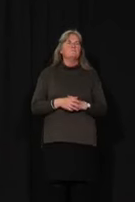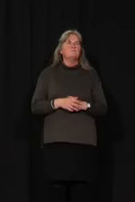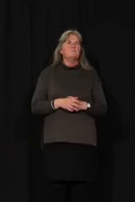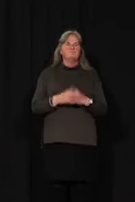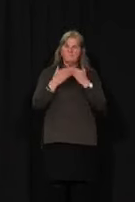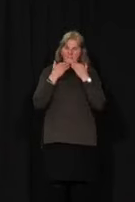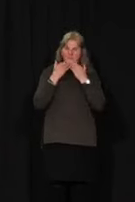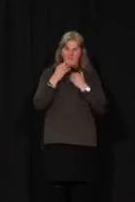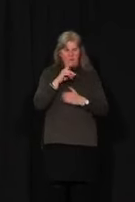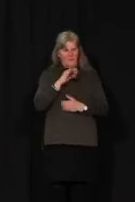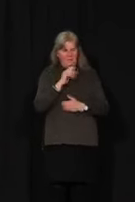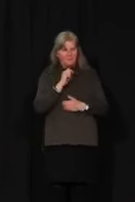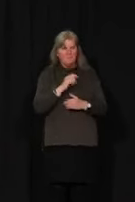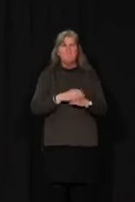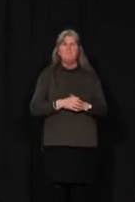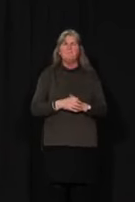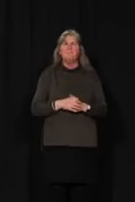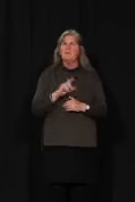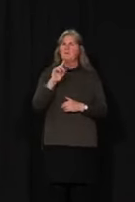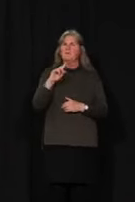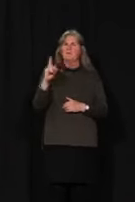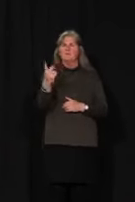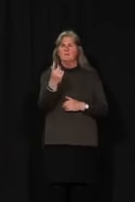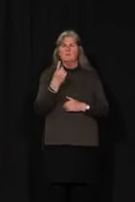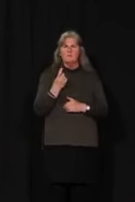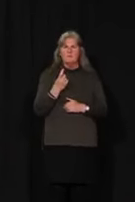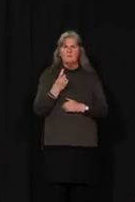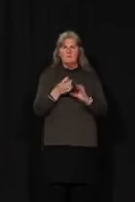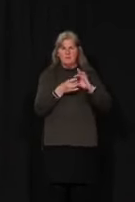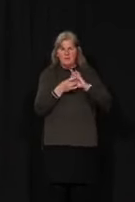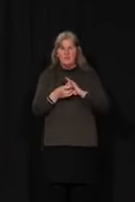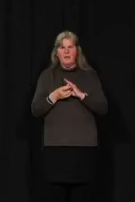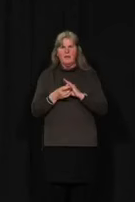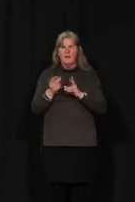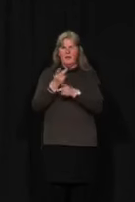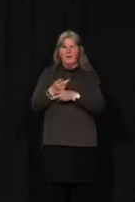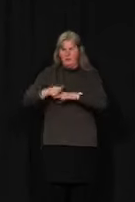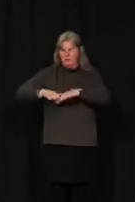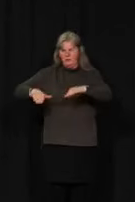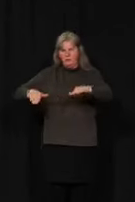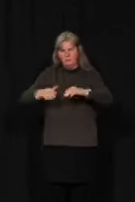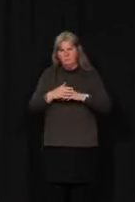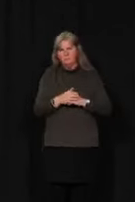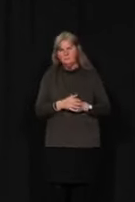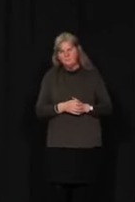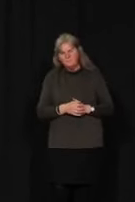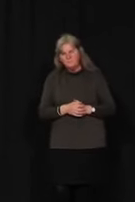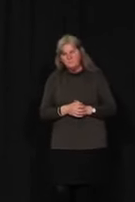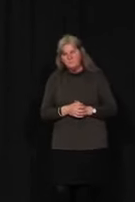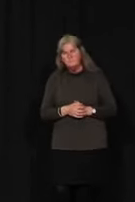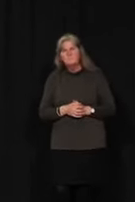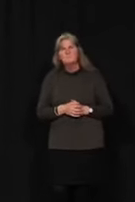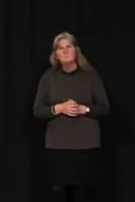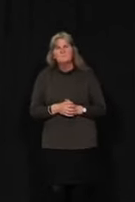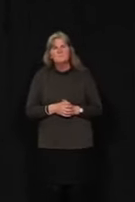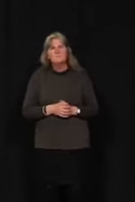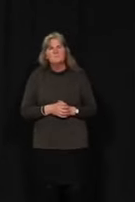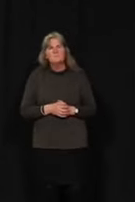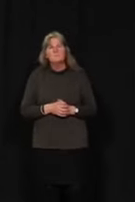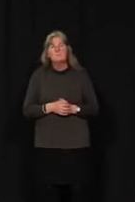Thank you, Pat. Our first question centers around child care. The question goes as follows.